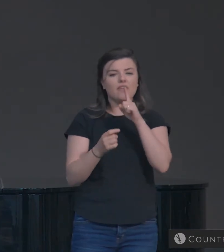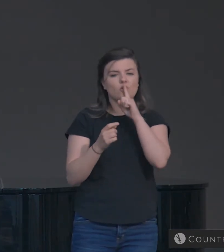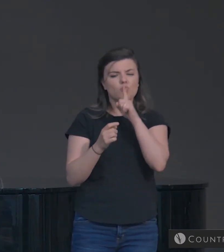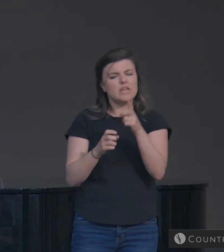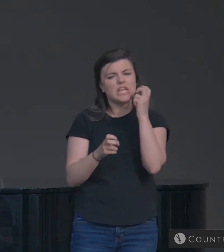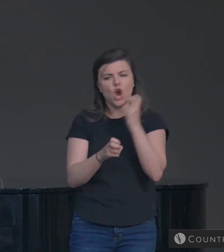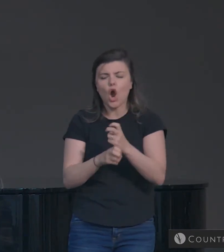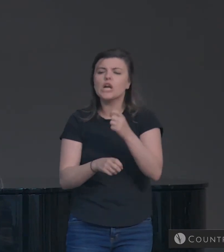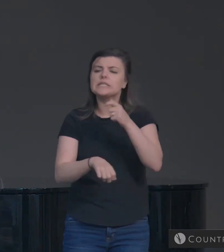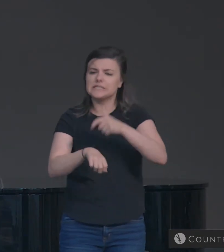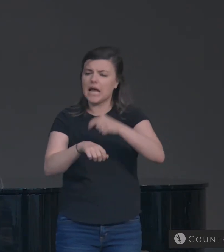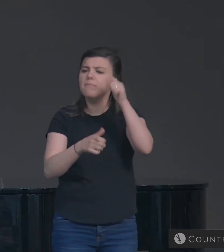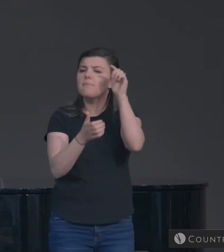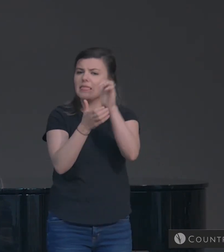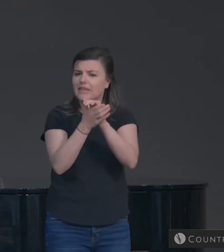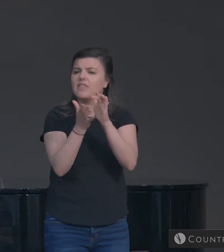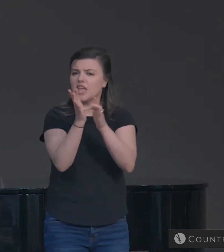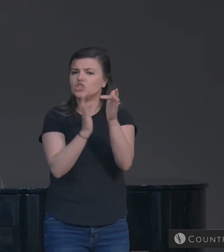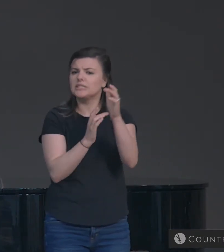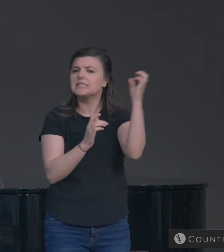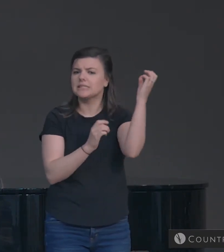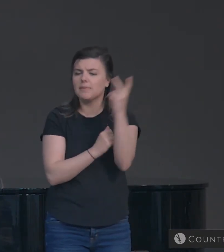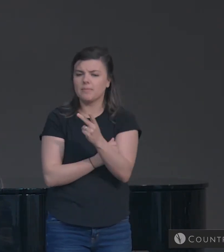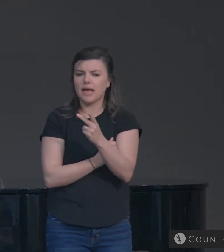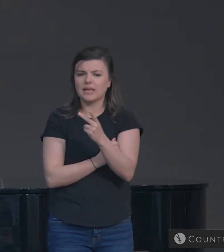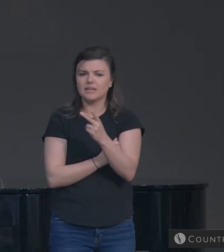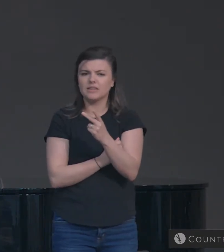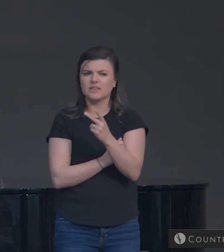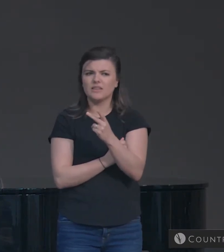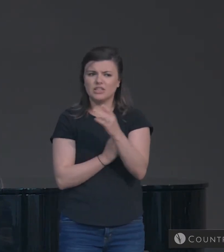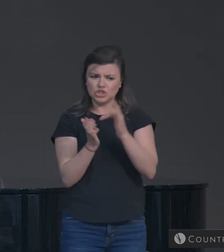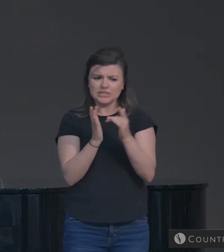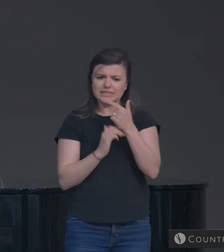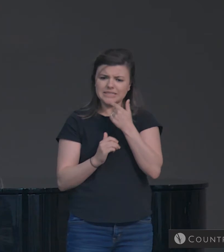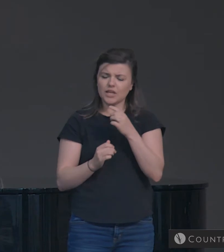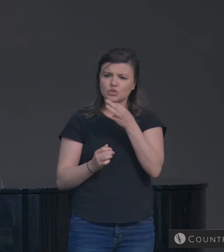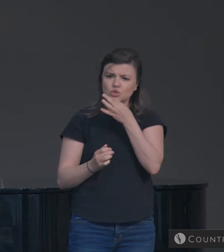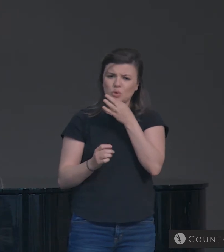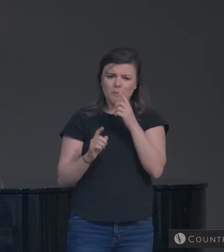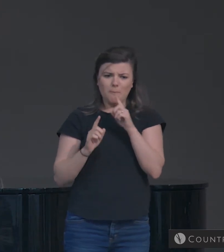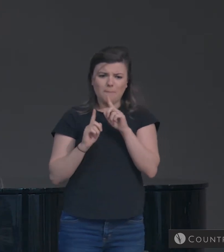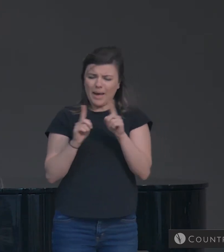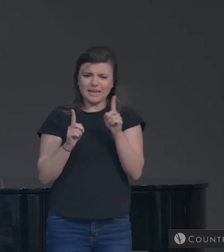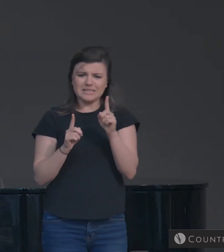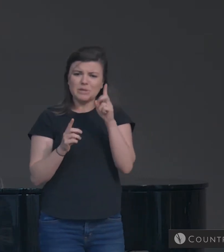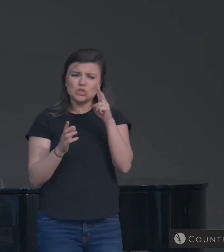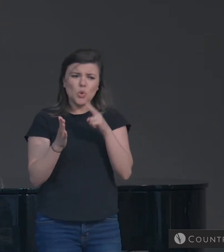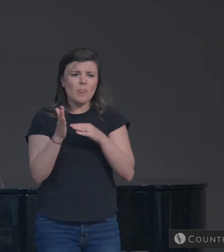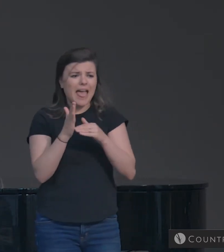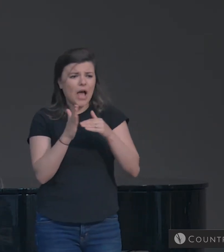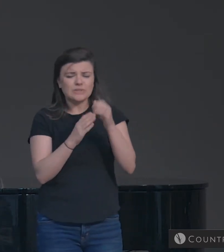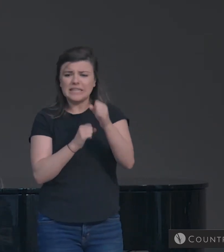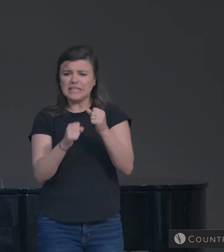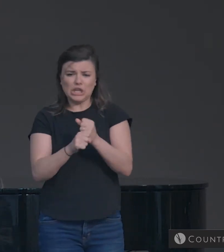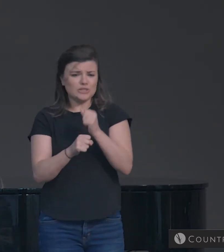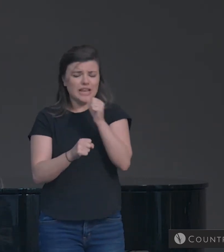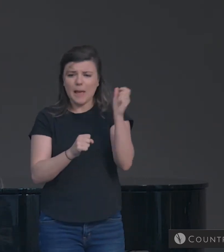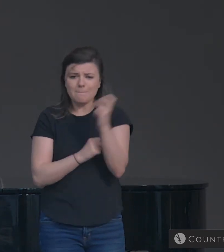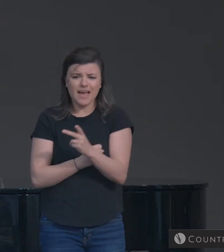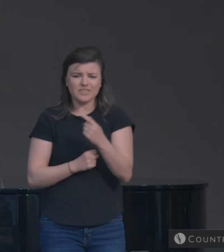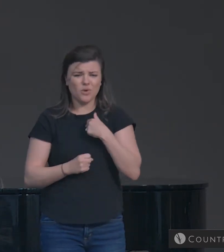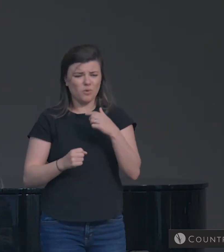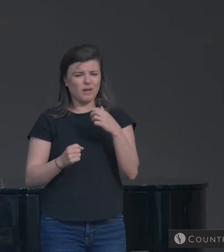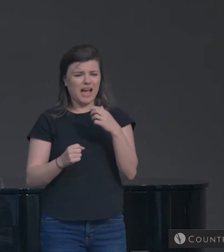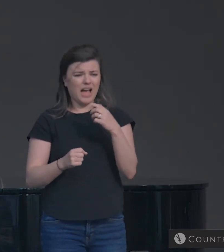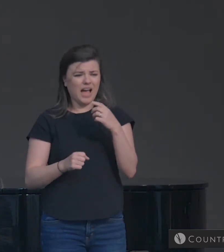hard time believing that Jesus is coming back. He said it would be soon, but it's been 2,000 years. And I'm just having a hard time